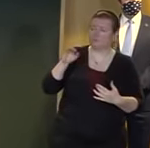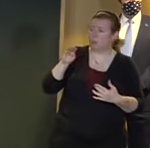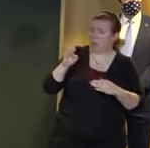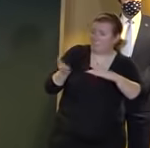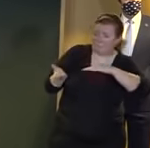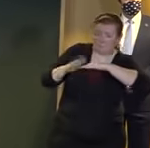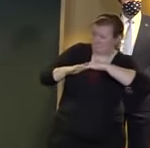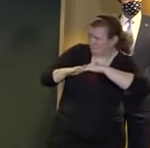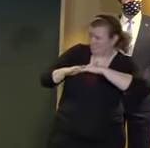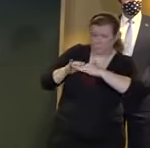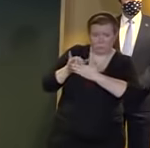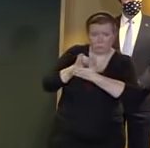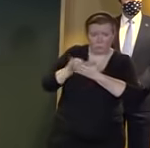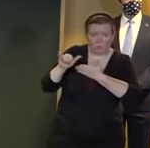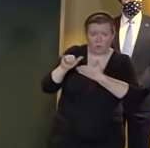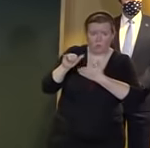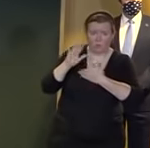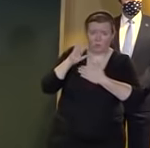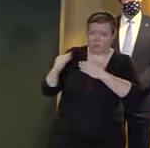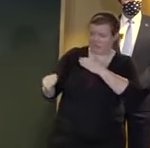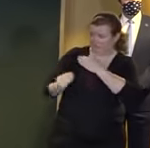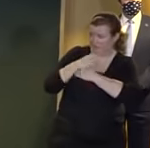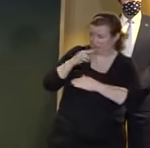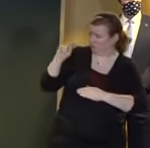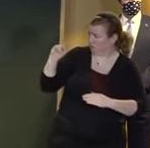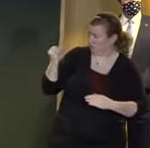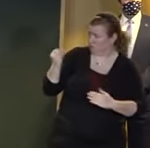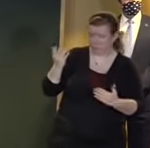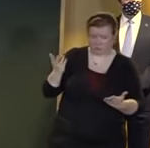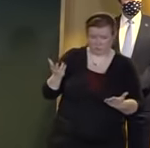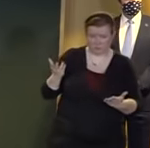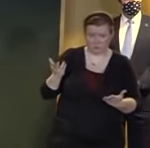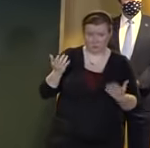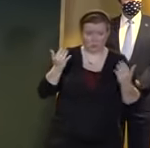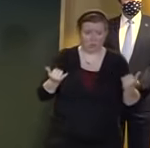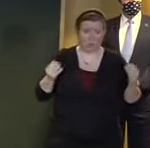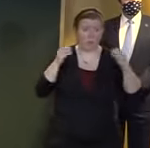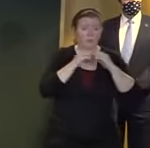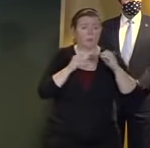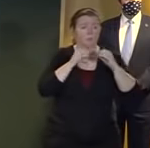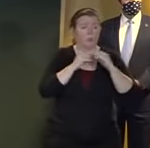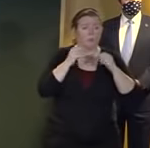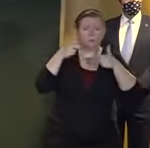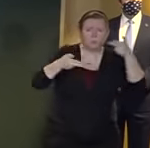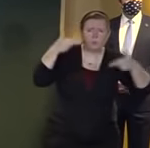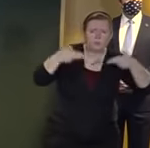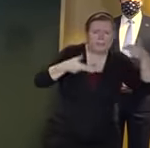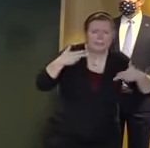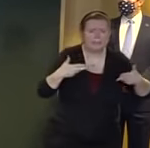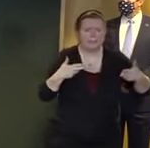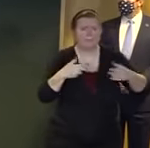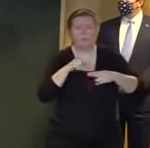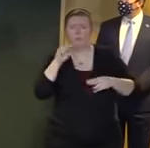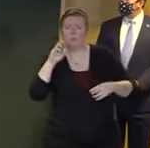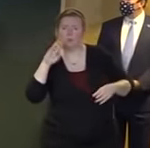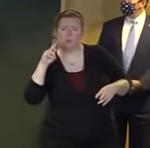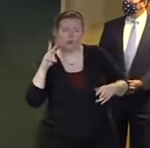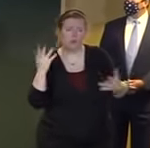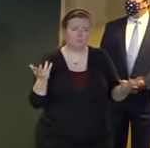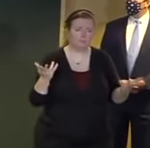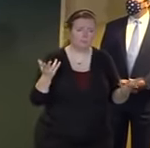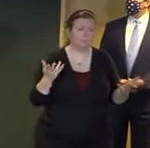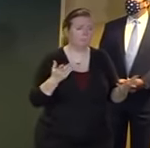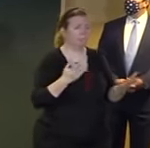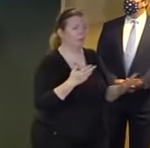elsewhere is moving into new jersey as we hear about more shootings newark over the weekend and elsewhere i'll speak for pat and